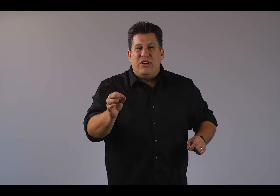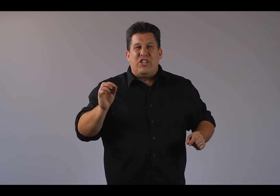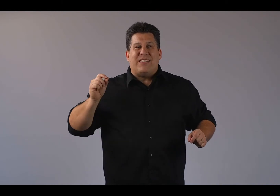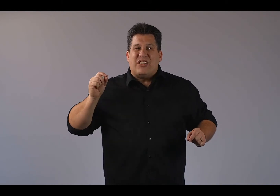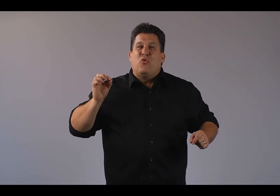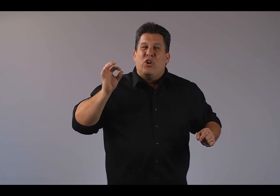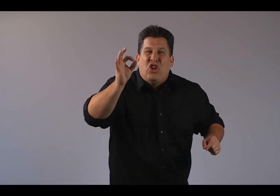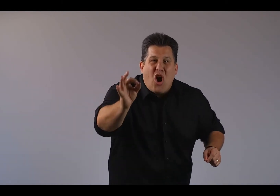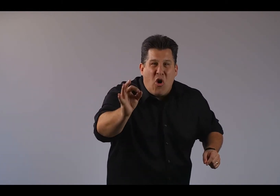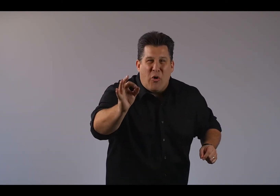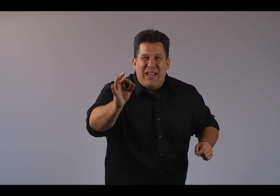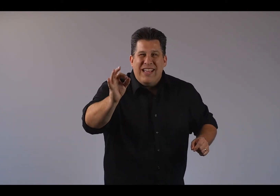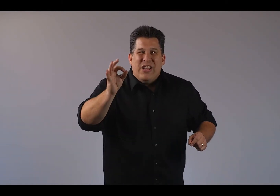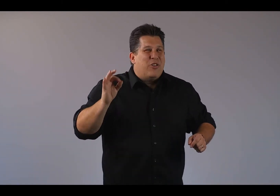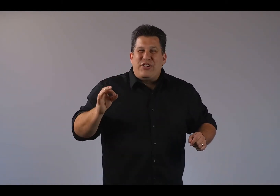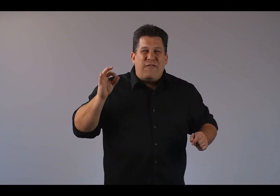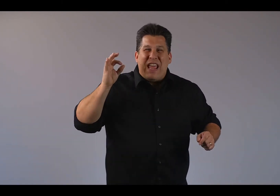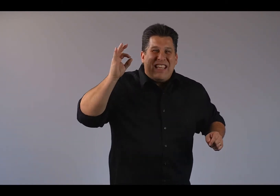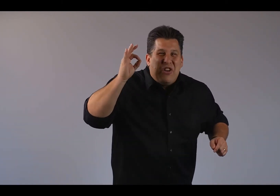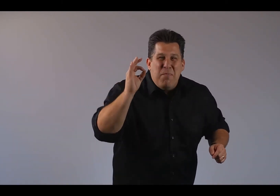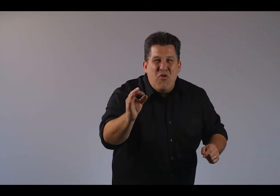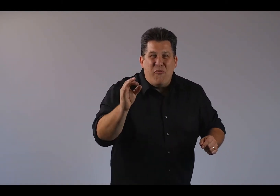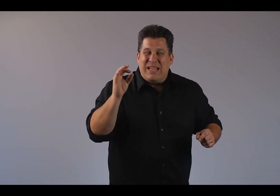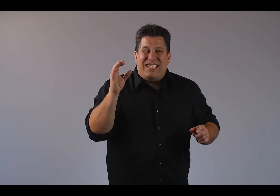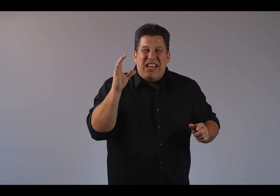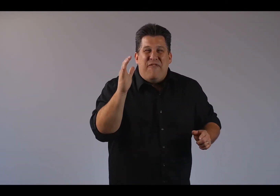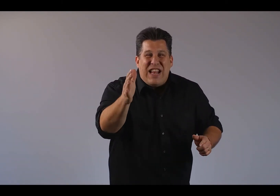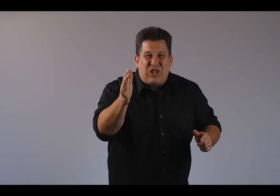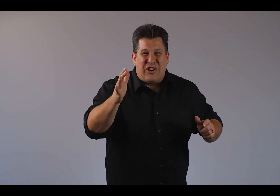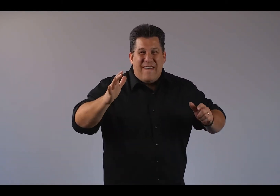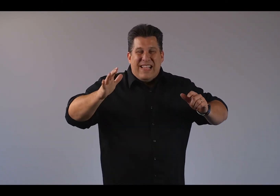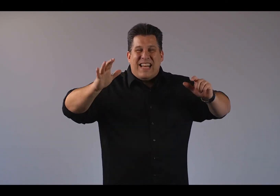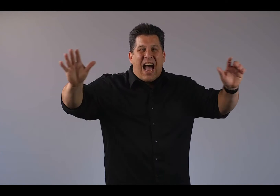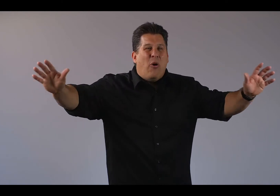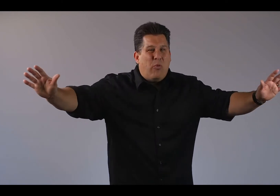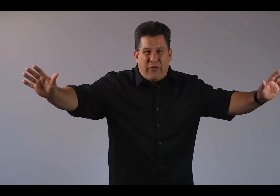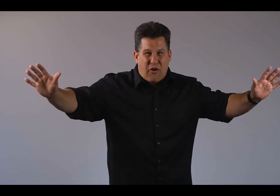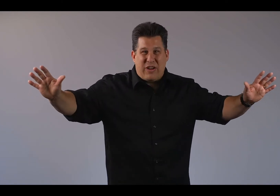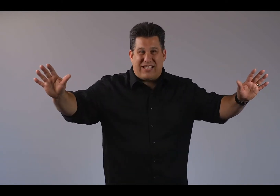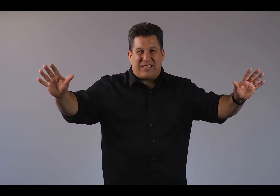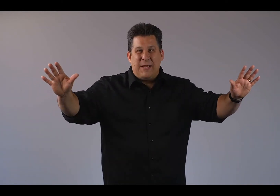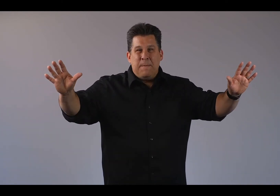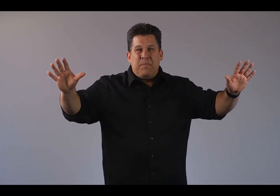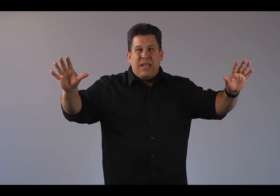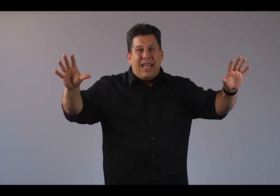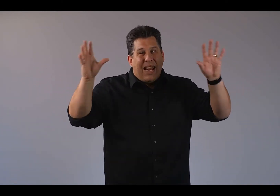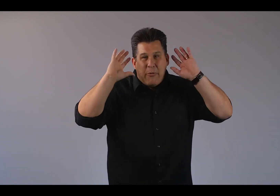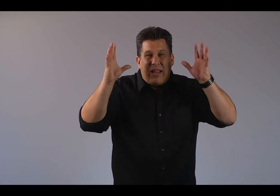Jesus is the word go. Christian faith is a movement. It's an adventure. It's an outward focus. And I realize